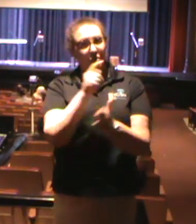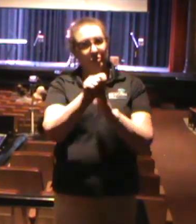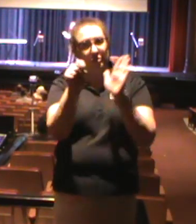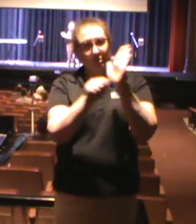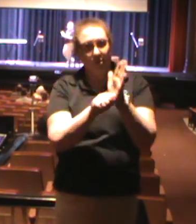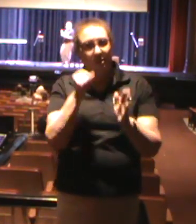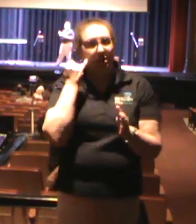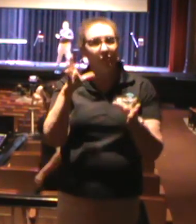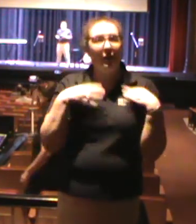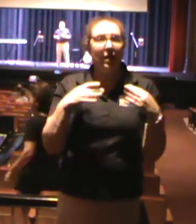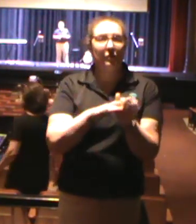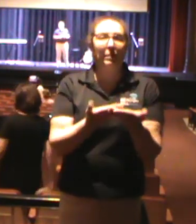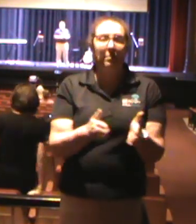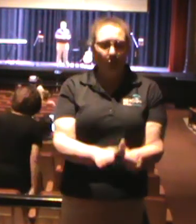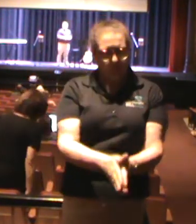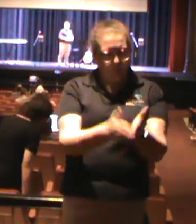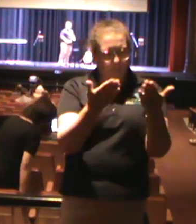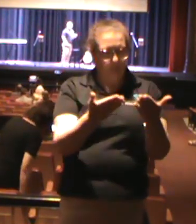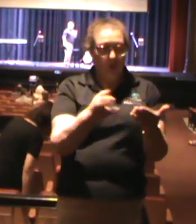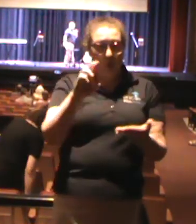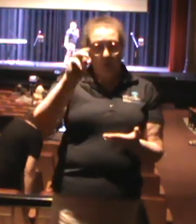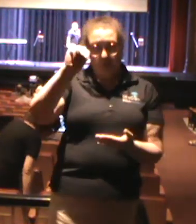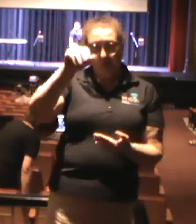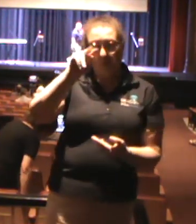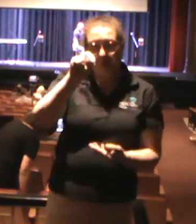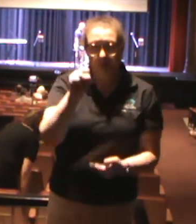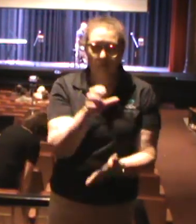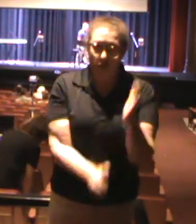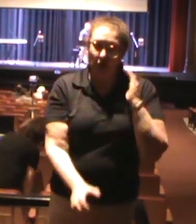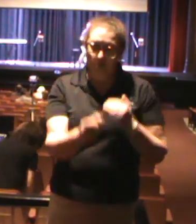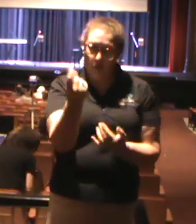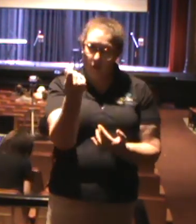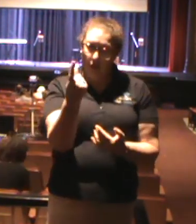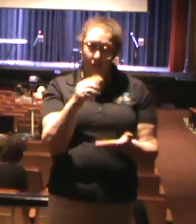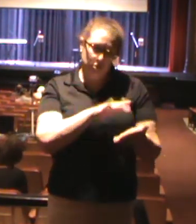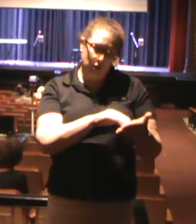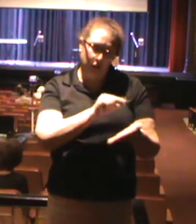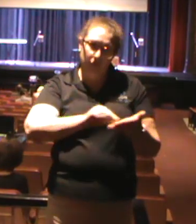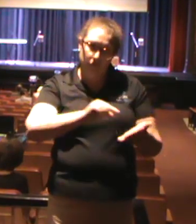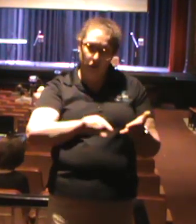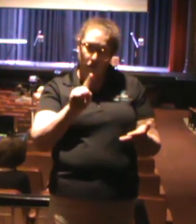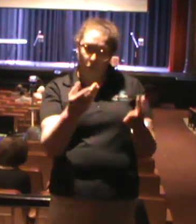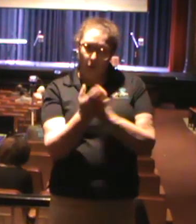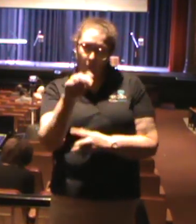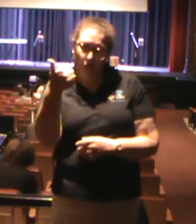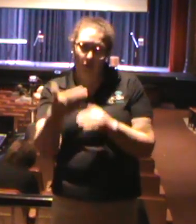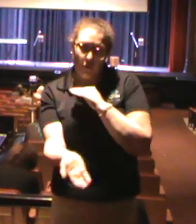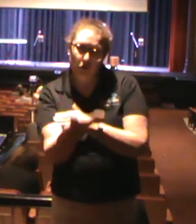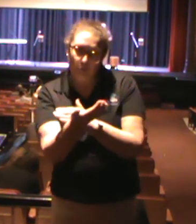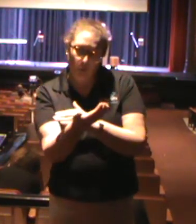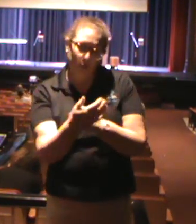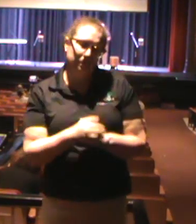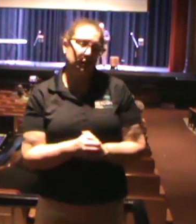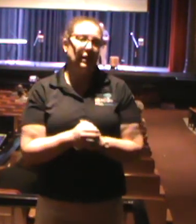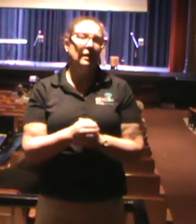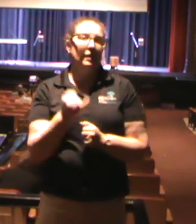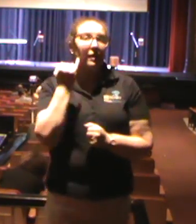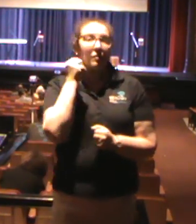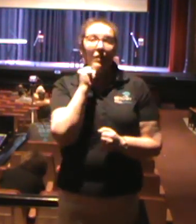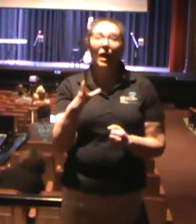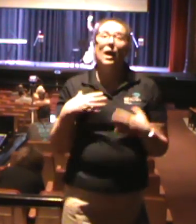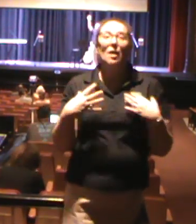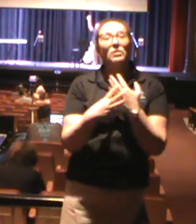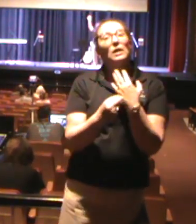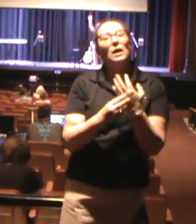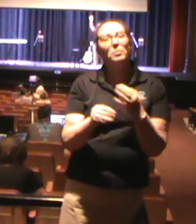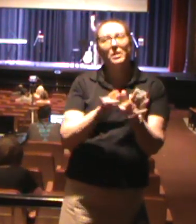to Romans chapter 11. Romans chapter 11, where we will be studying verses 1 through 10 this morning. We don't have a copy of God's